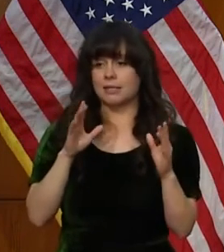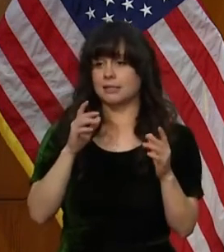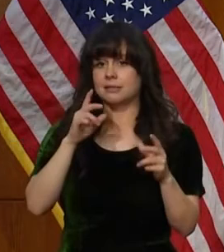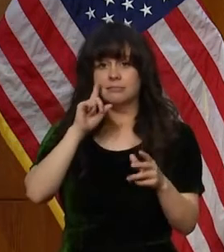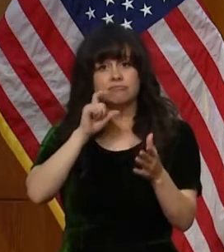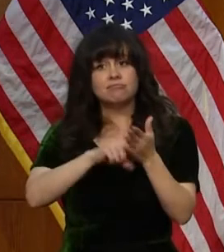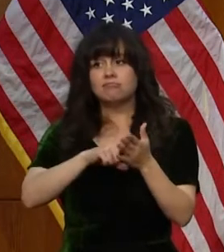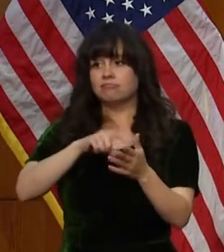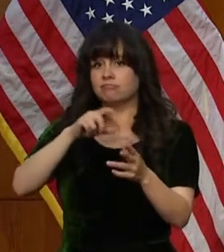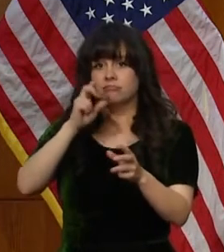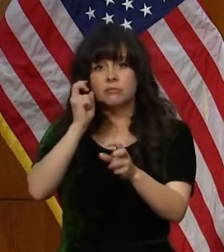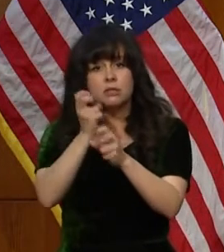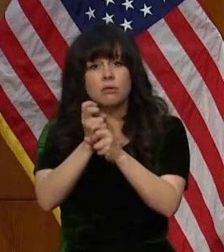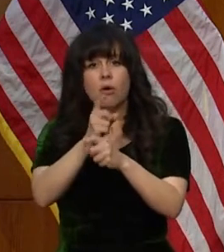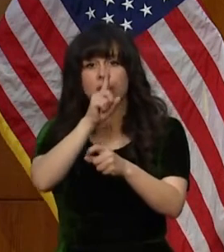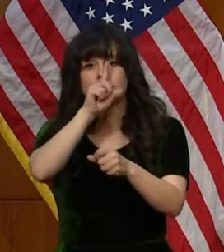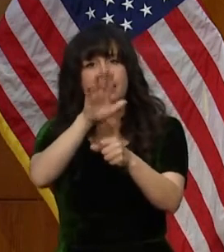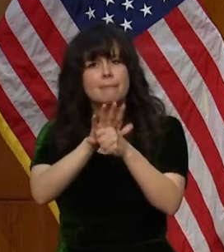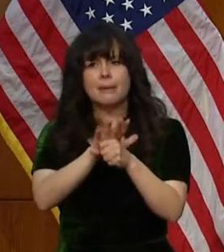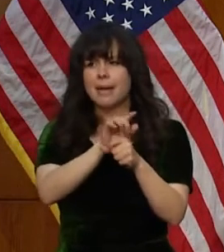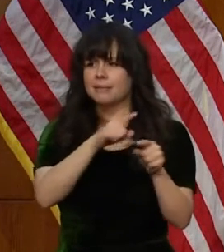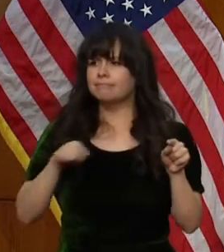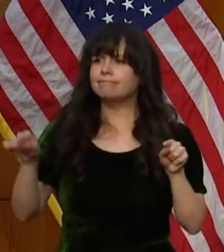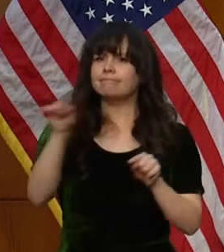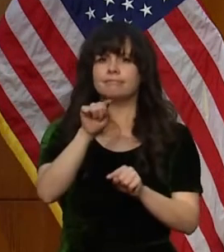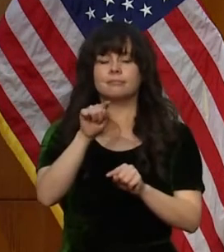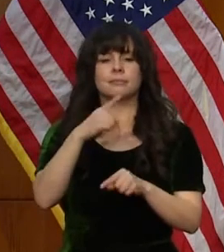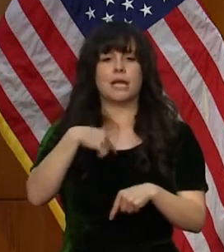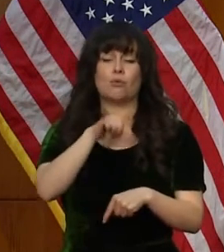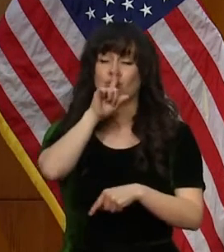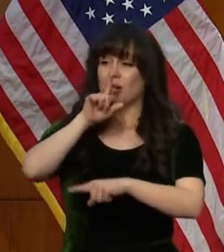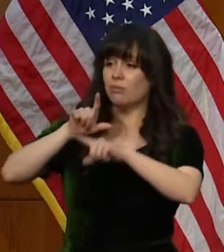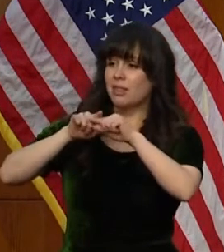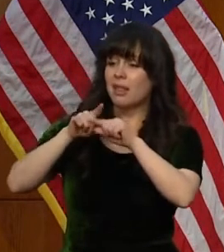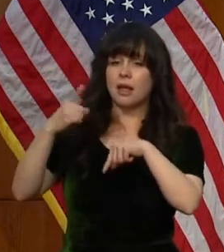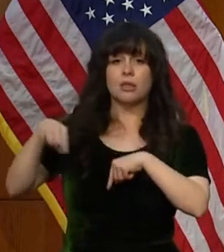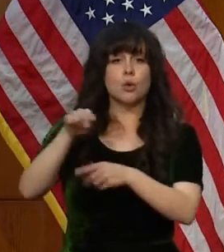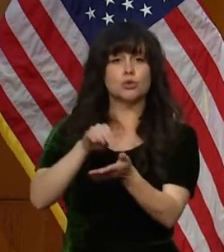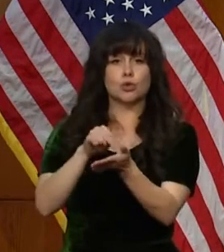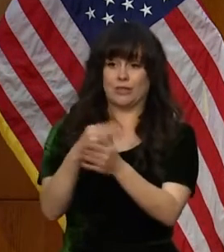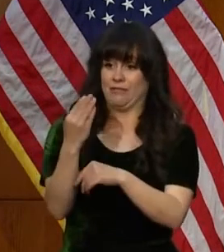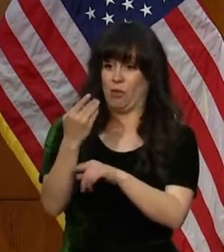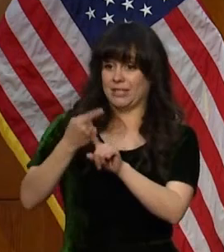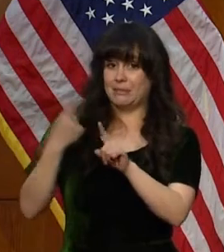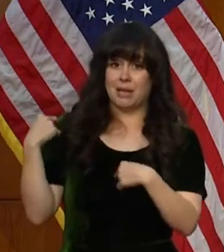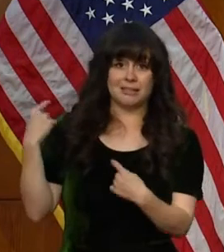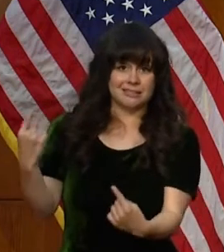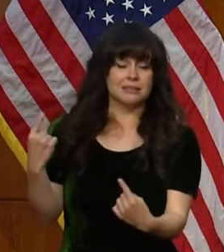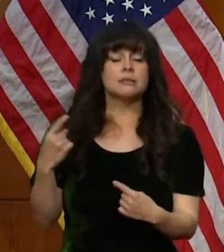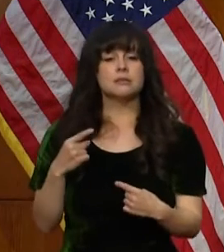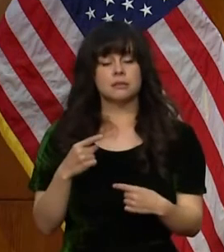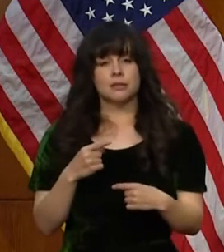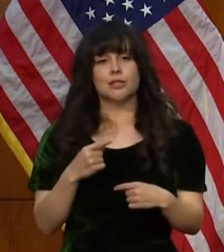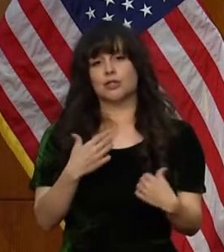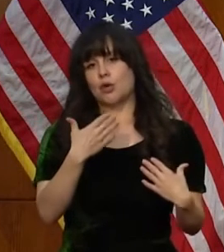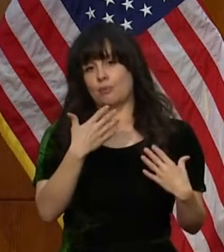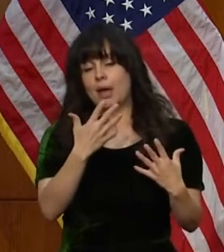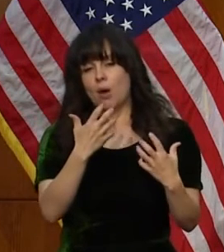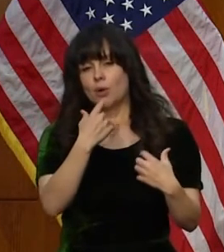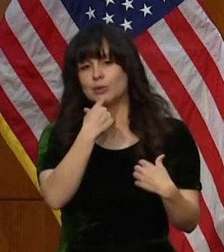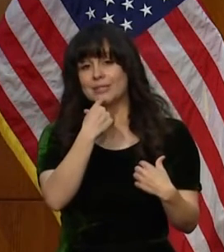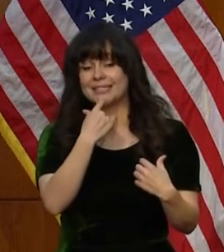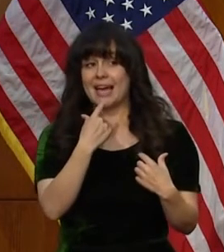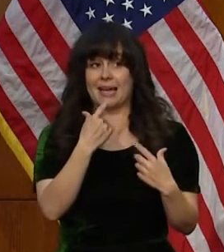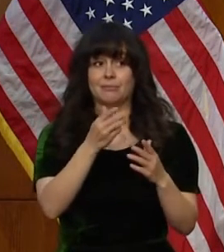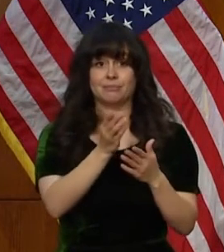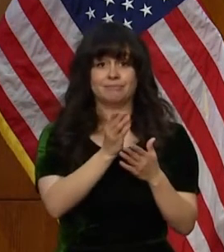leaned heavily on our nurses for the past 14 months. And on behalf of the Commonwealth, I want to say a